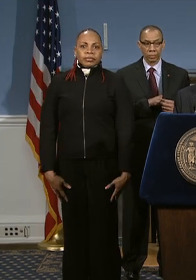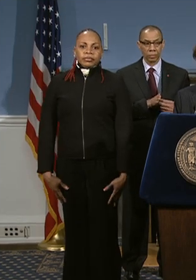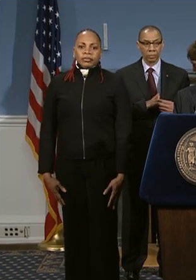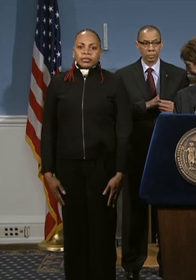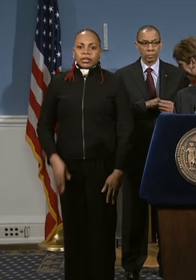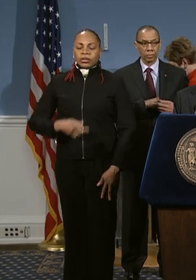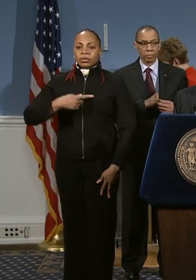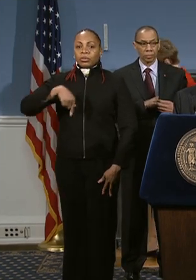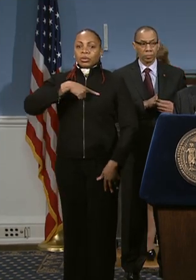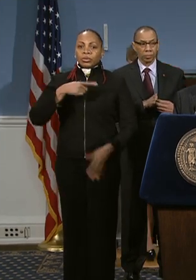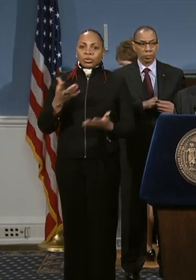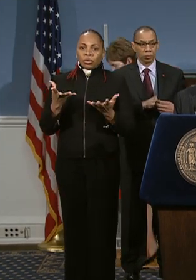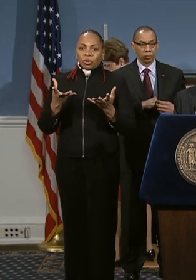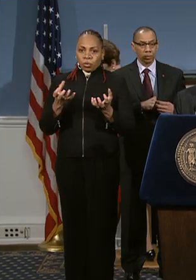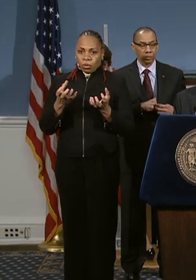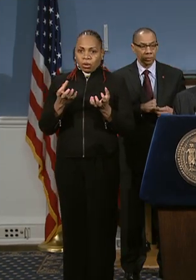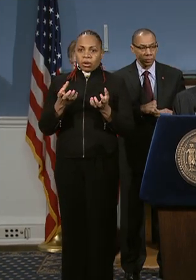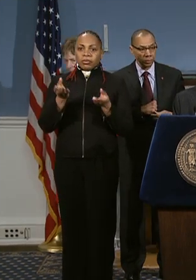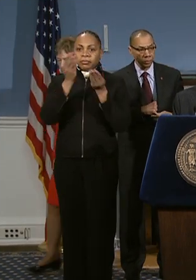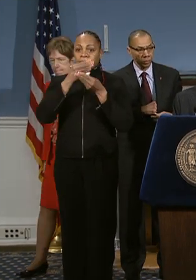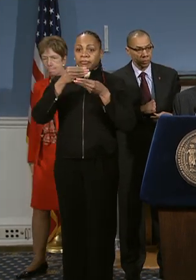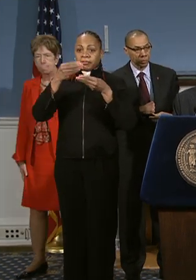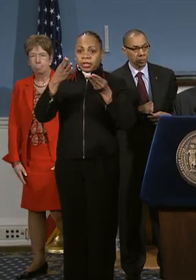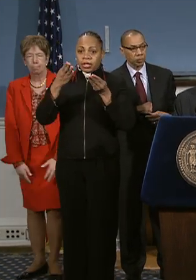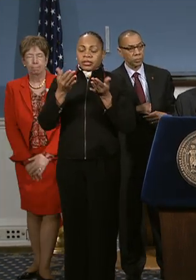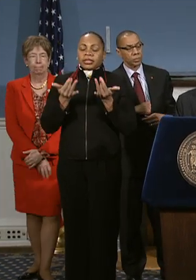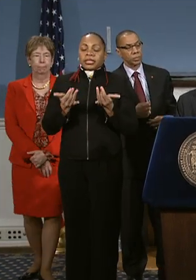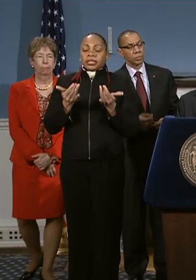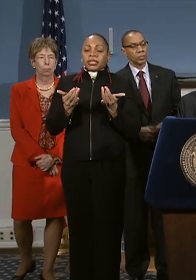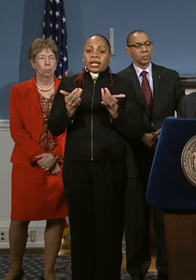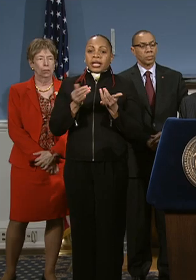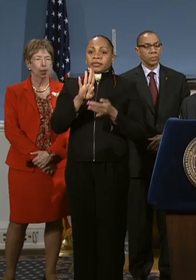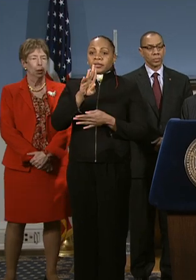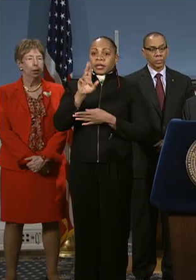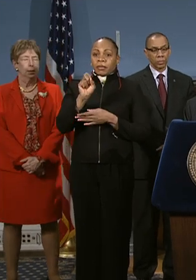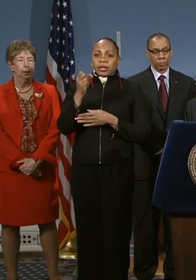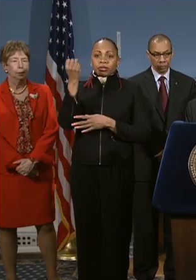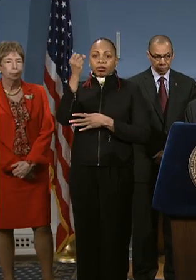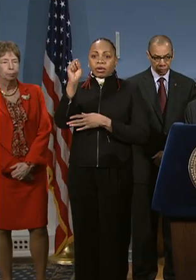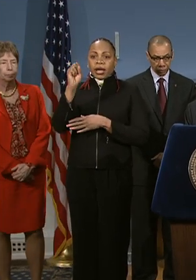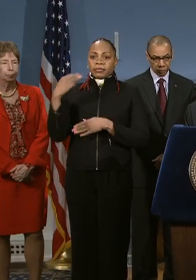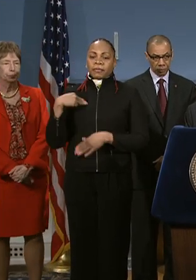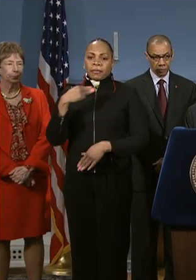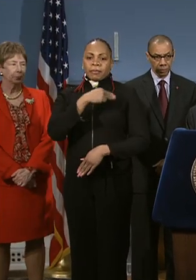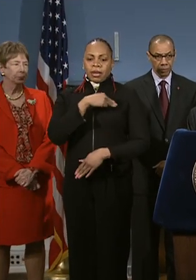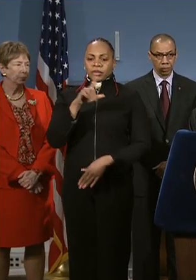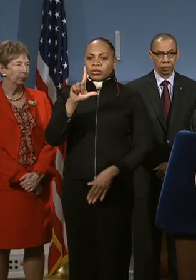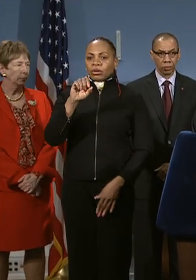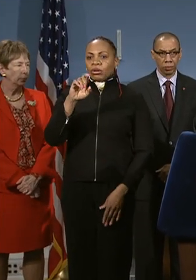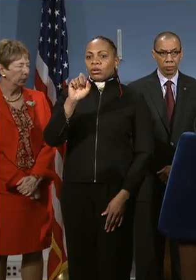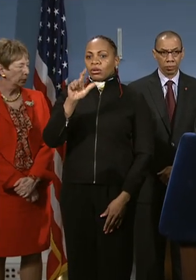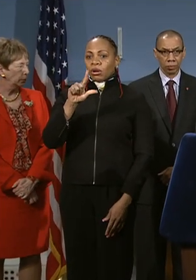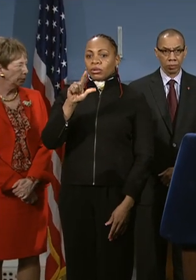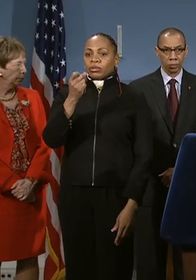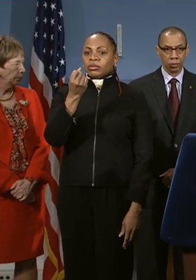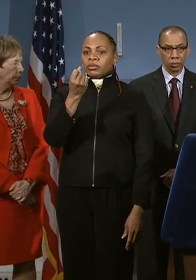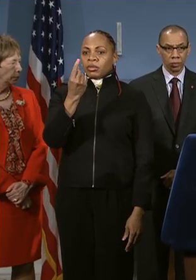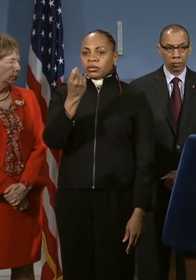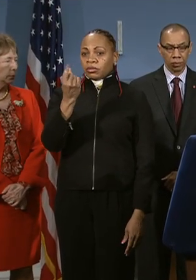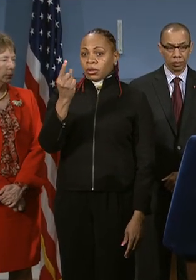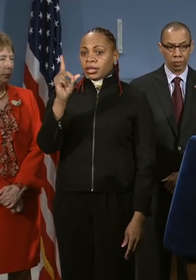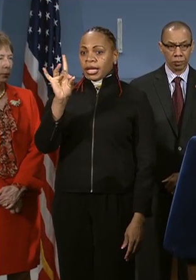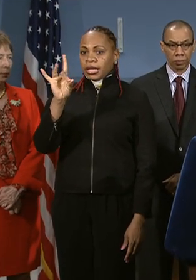We wanted to update you on today's bus strike by members of Local 1181 of the Amalgamated Transit